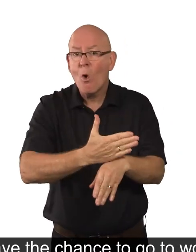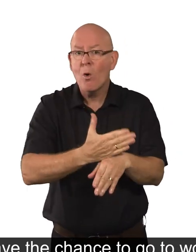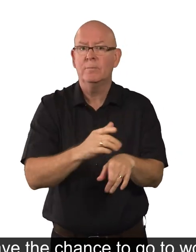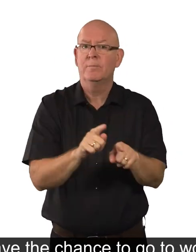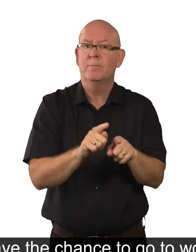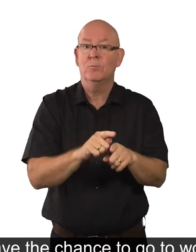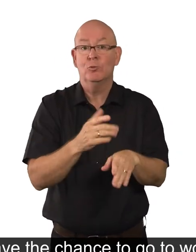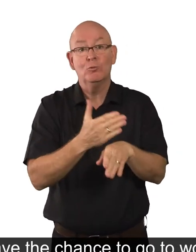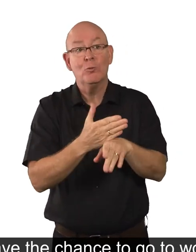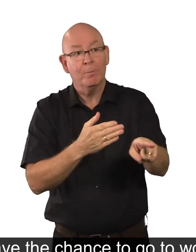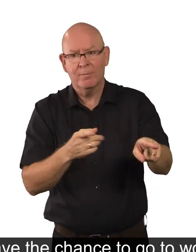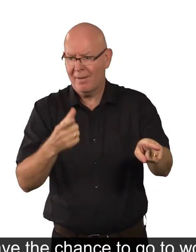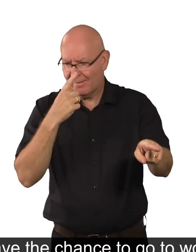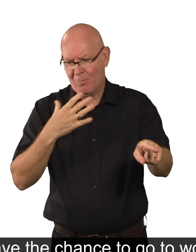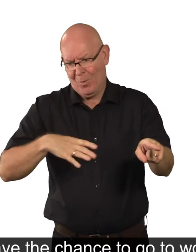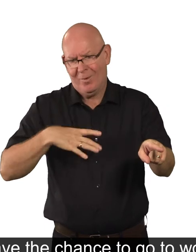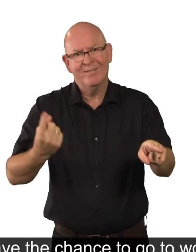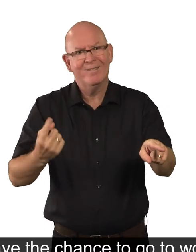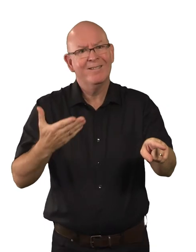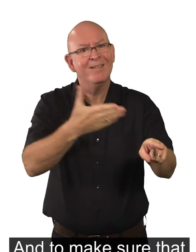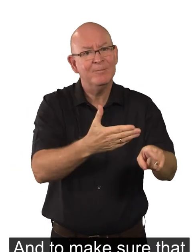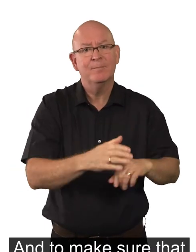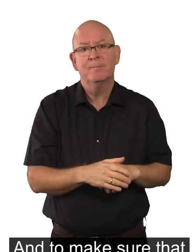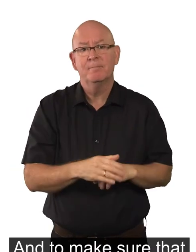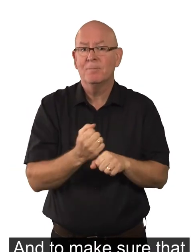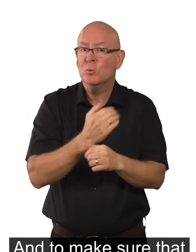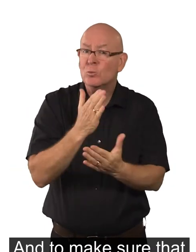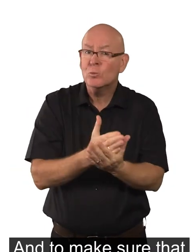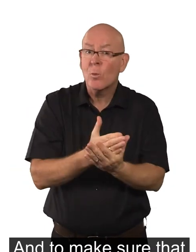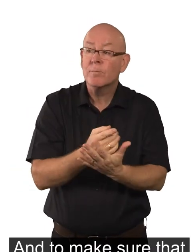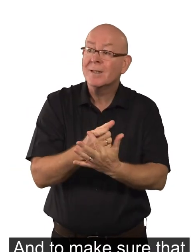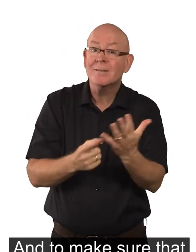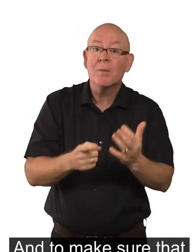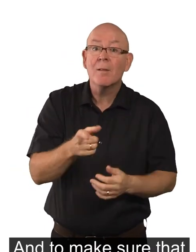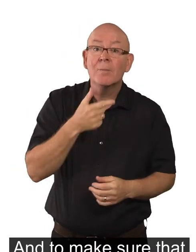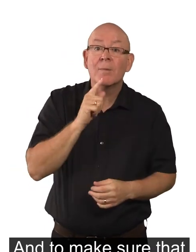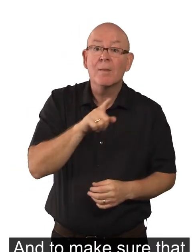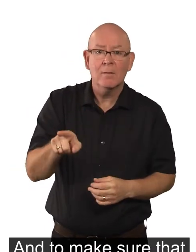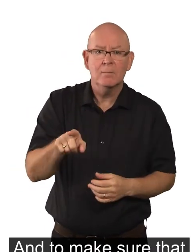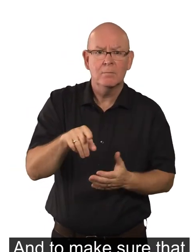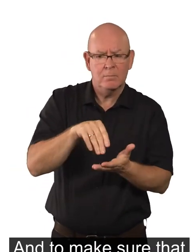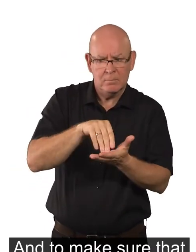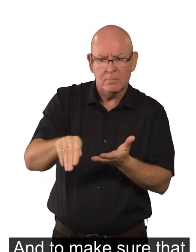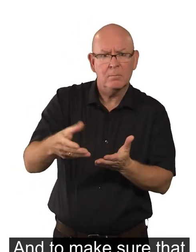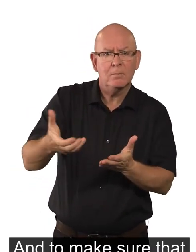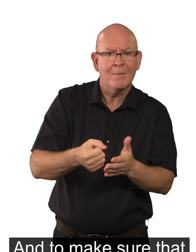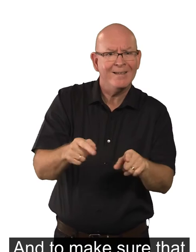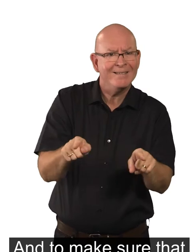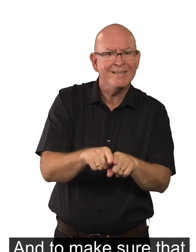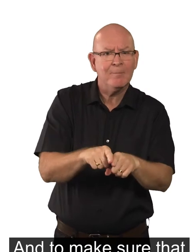and do the jobs they want to do, and to make sure that disabled people are